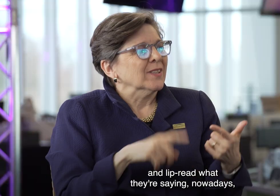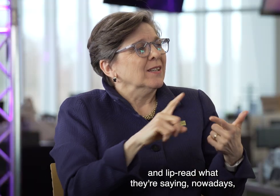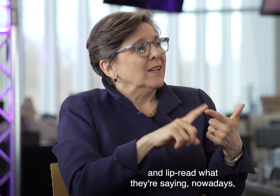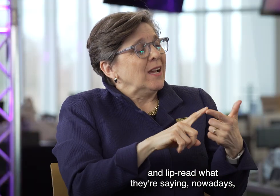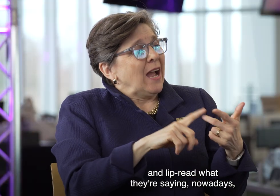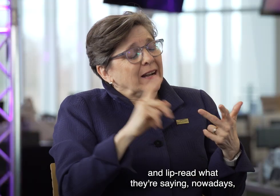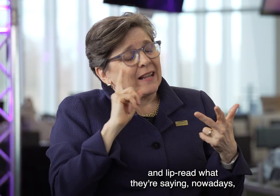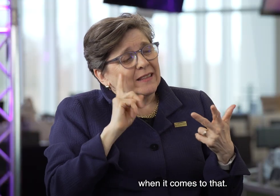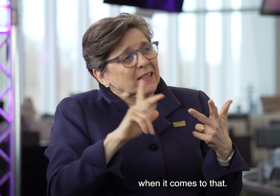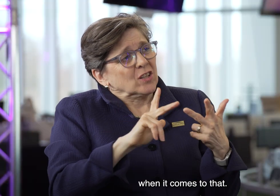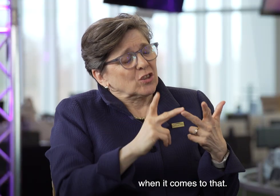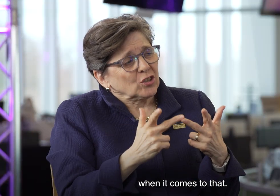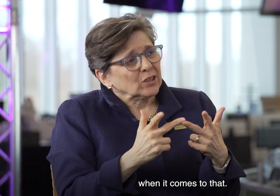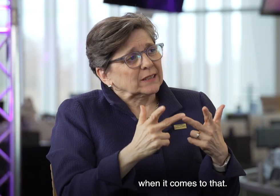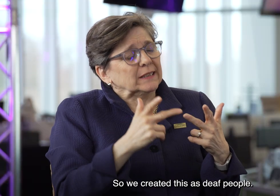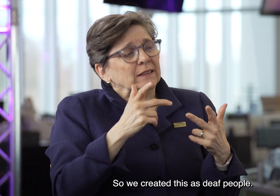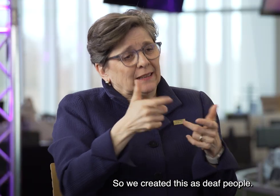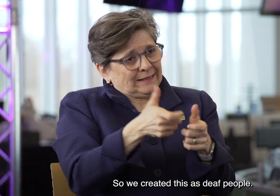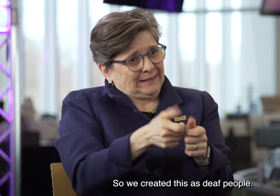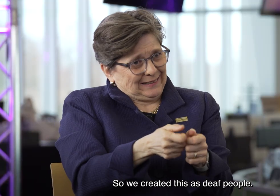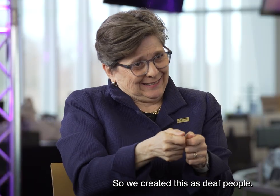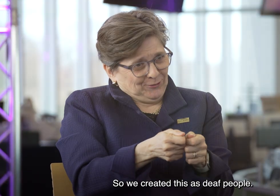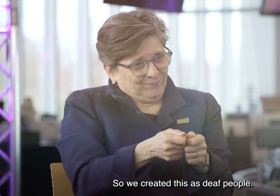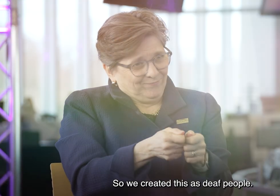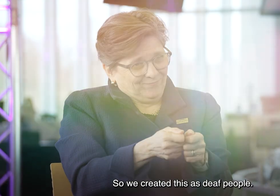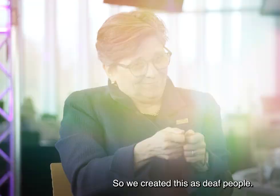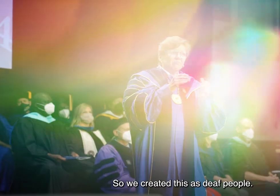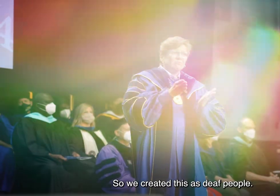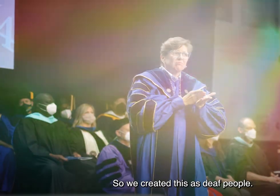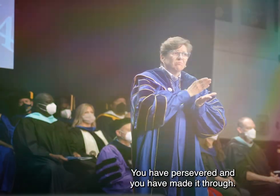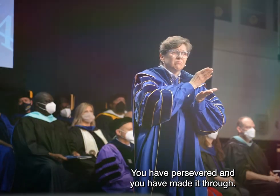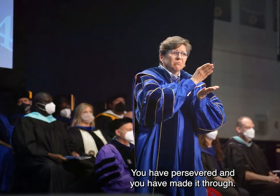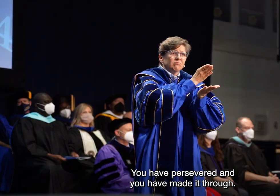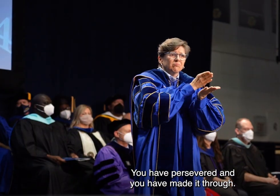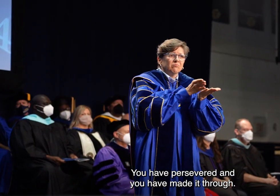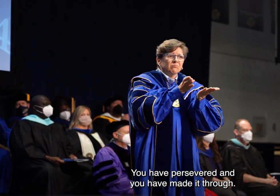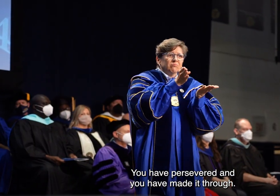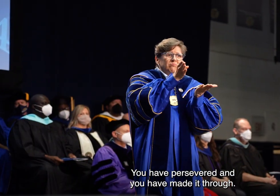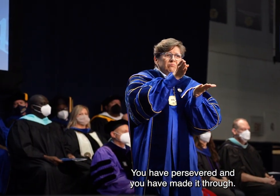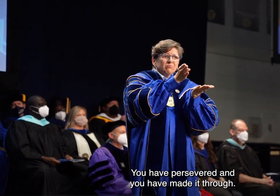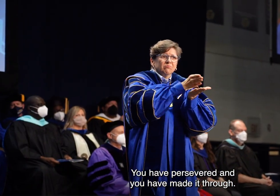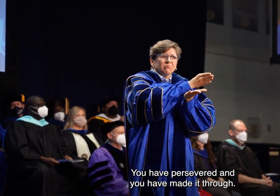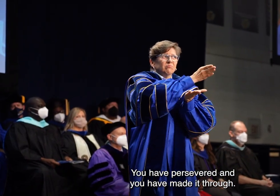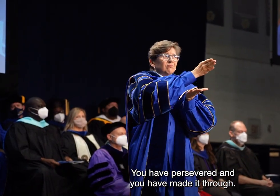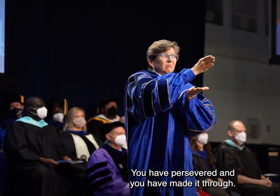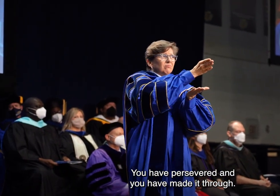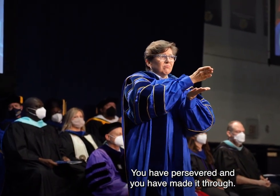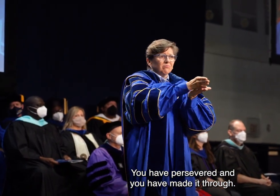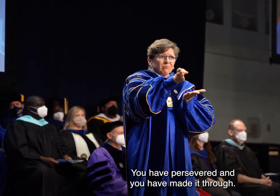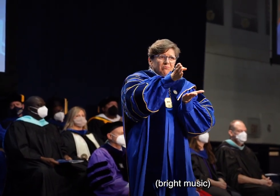nowadays when it comes to that. So we created this as Deaf people. You have persevered and you have made it through.